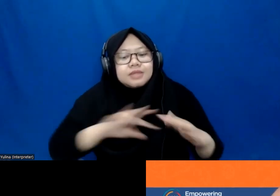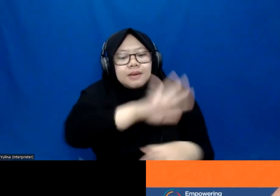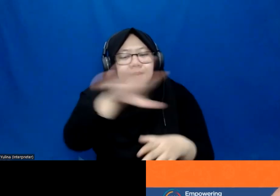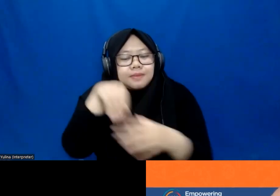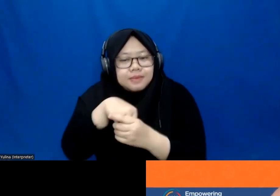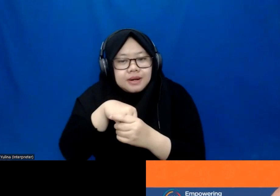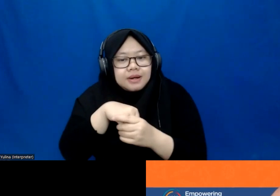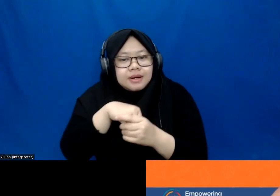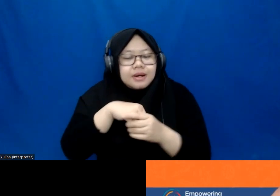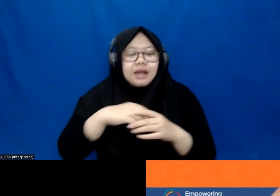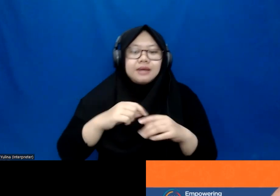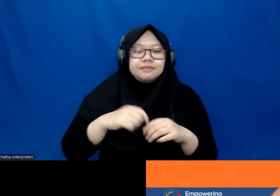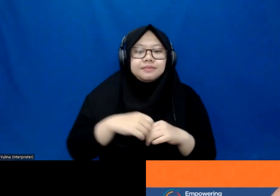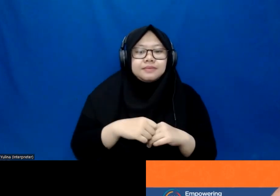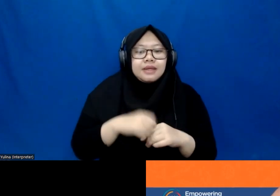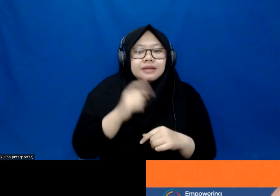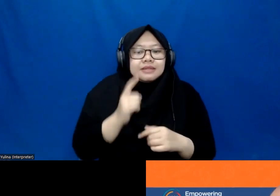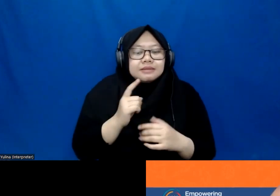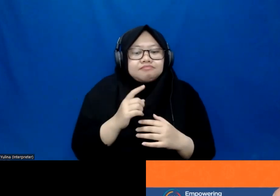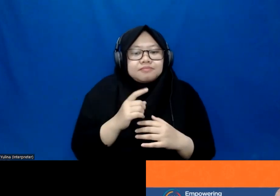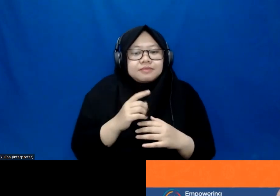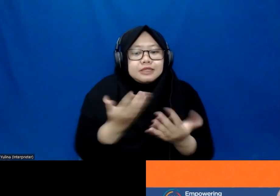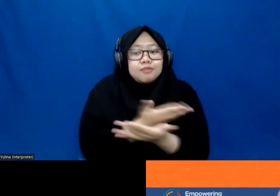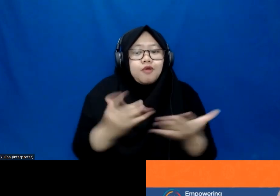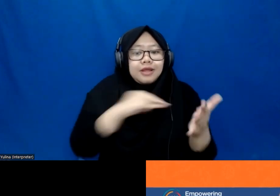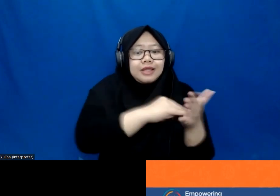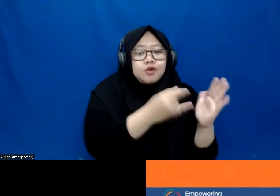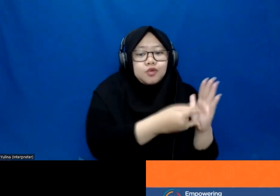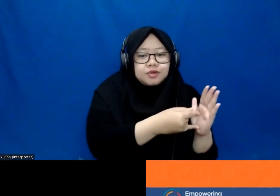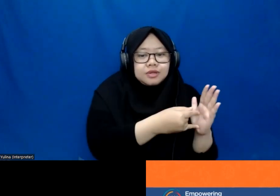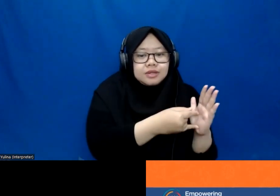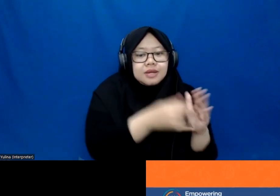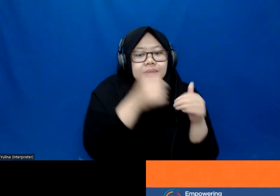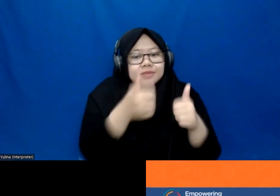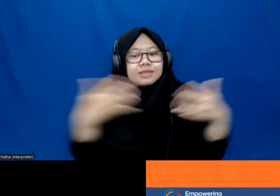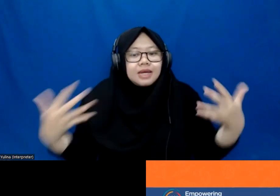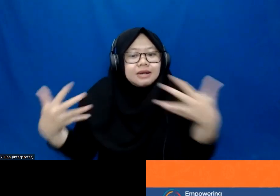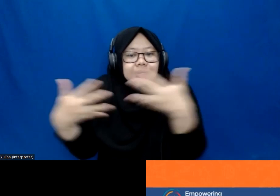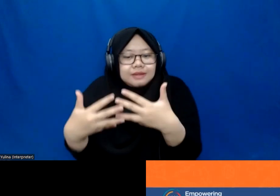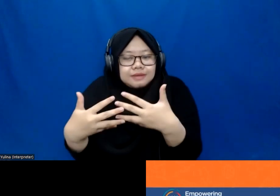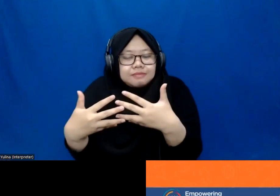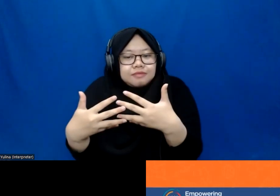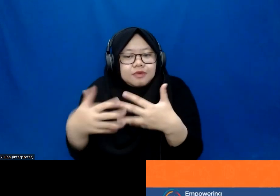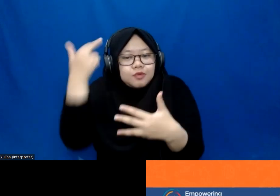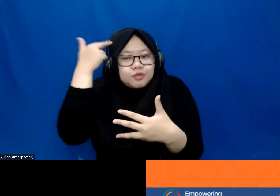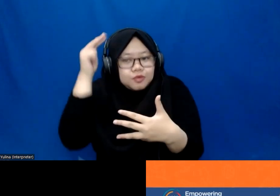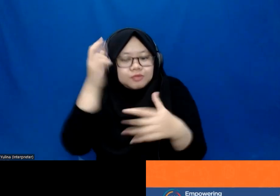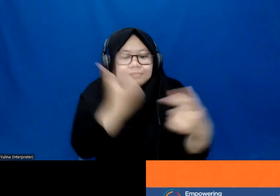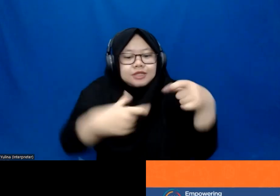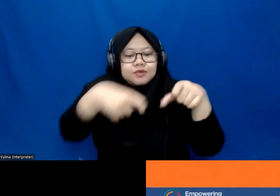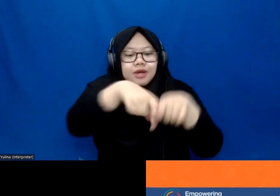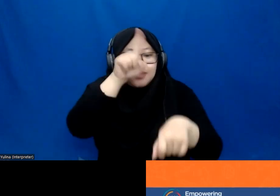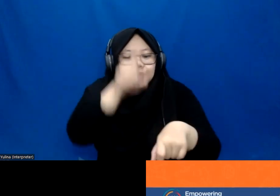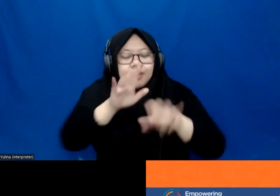point because all technologies, they can be adapted in ways in order to meet the needs of the learner.